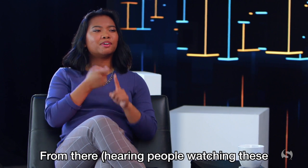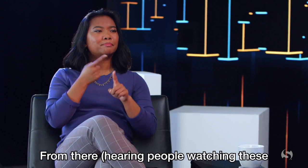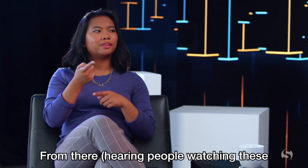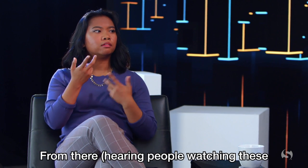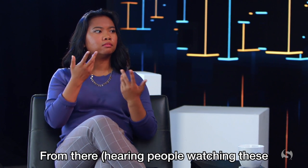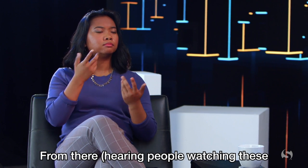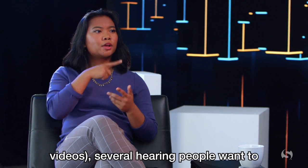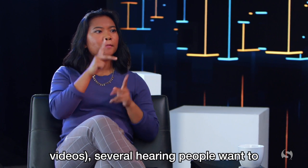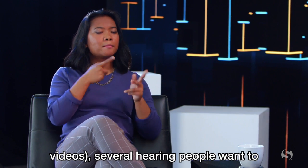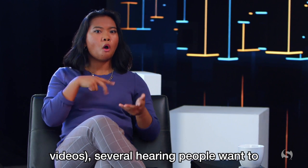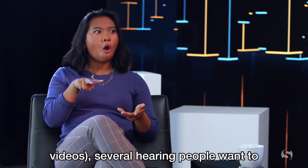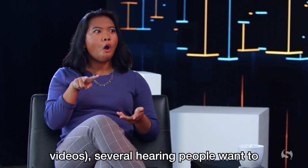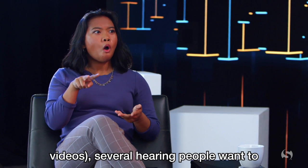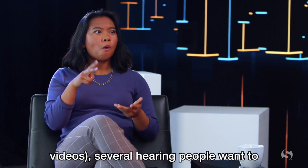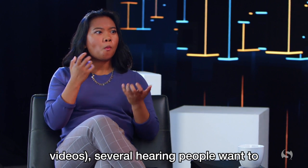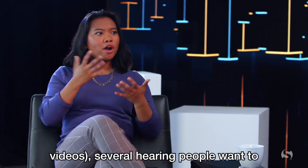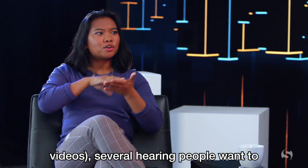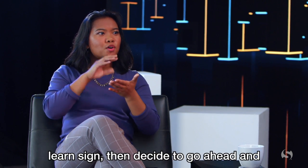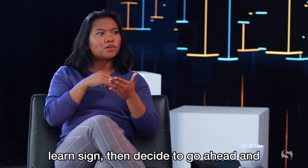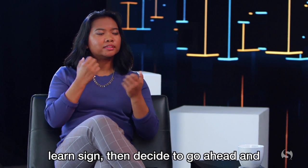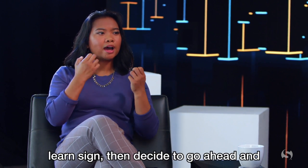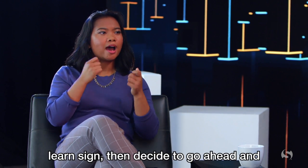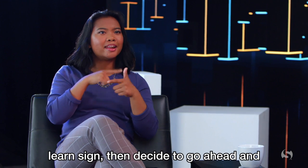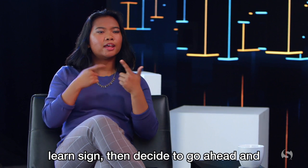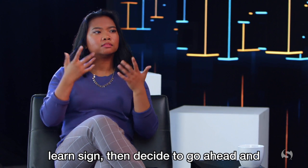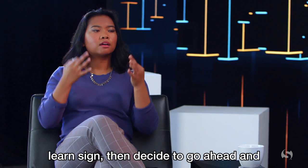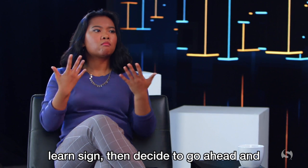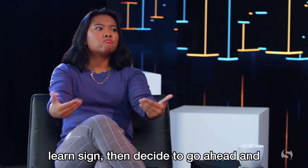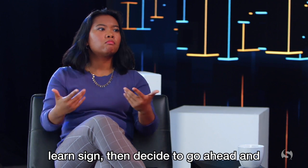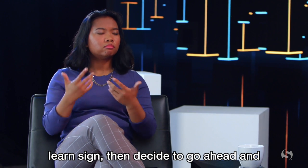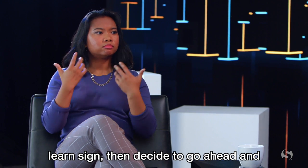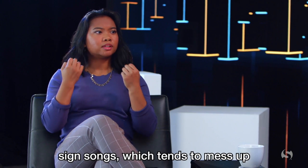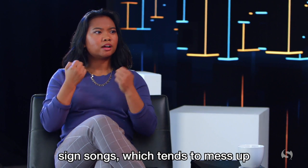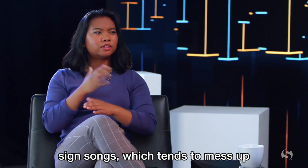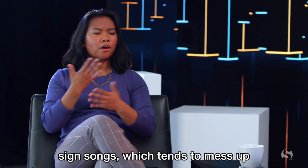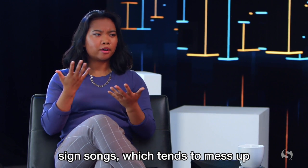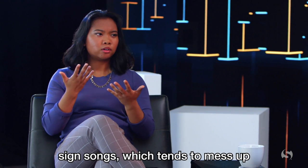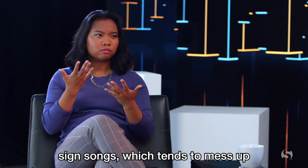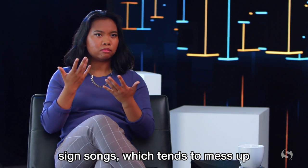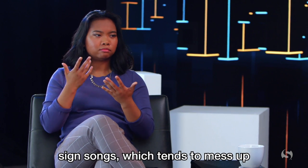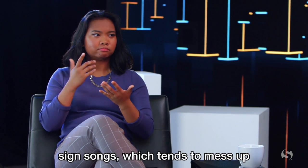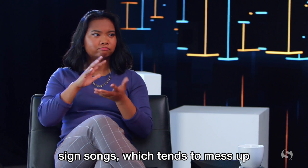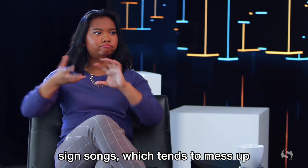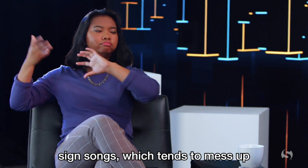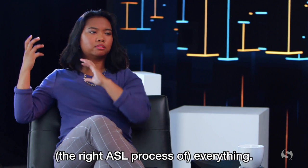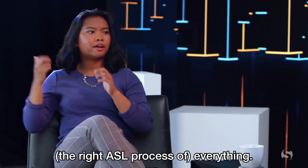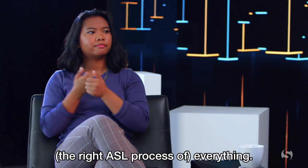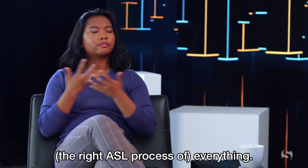From there, hearing people watching these videos, several hearing people want to learn sign, then decide to go ahead and sign songs. Which tends to mess